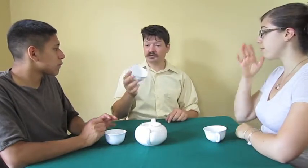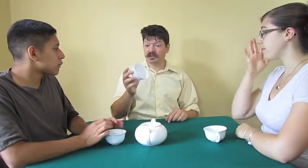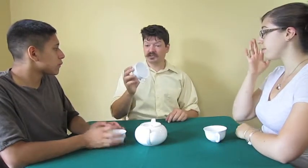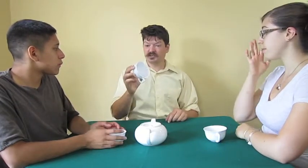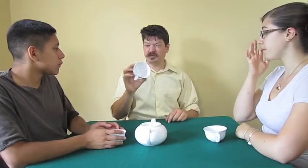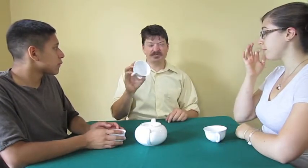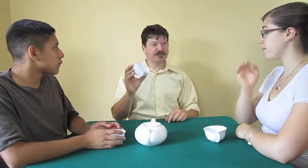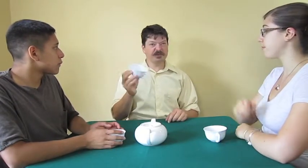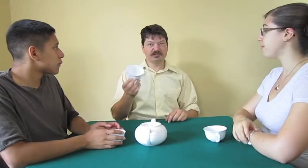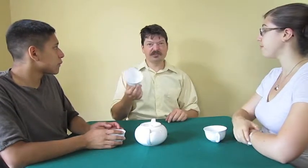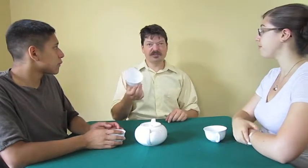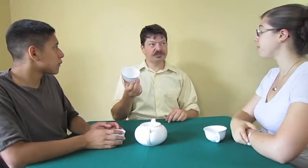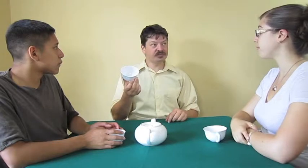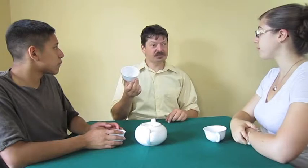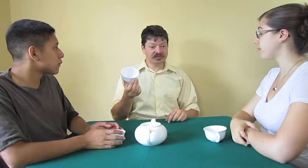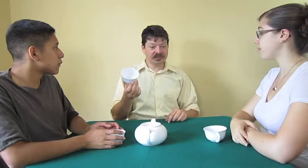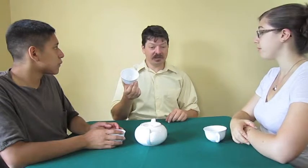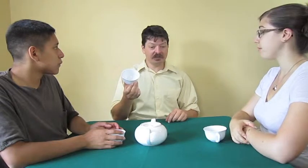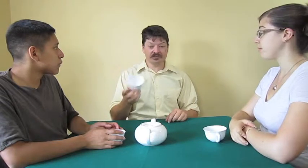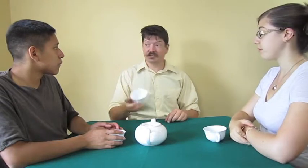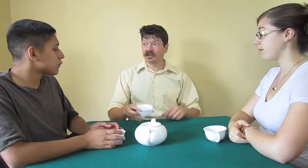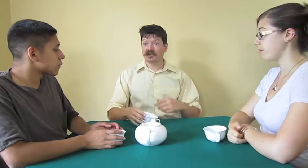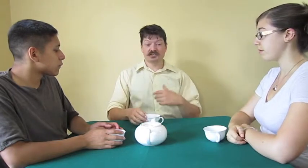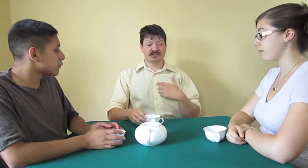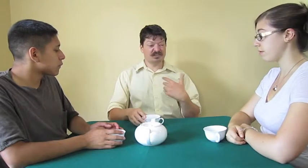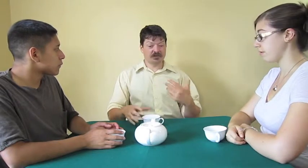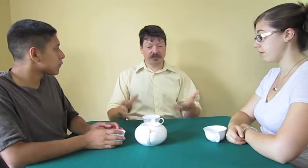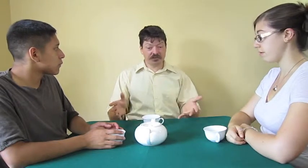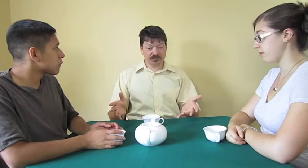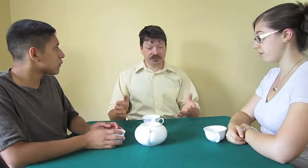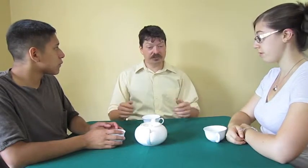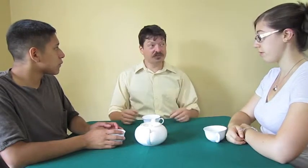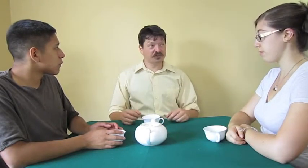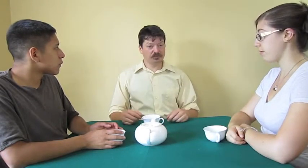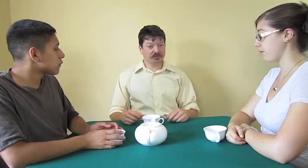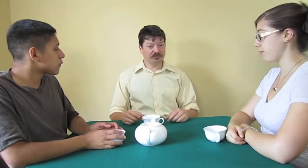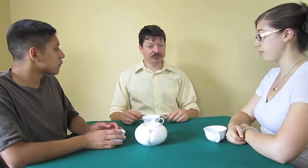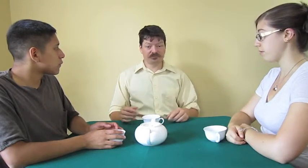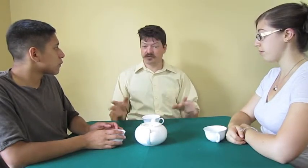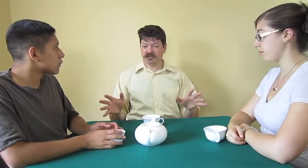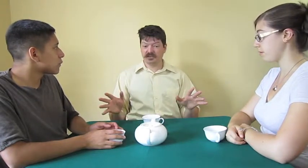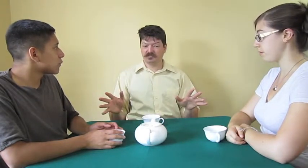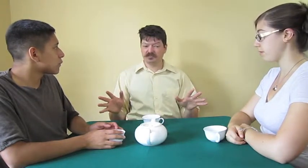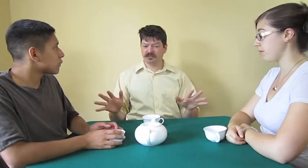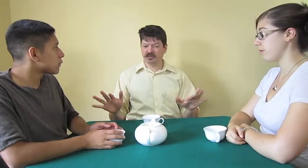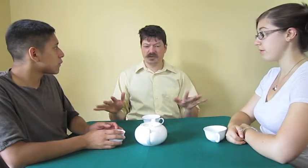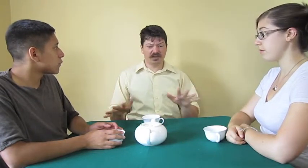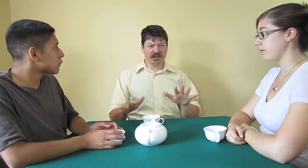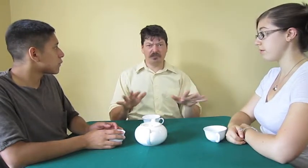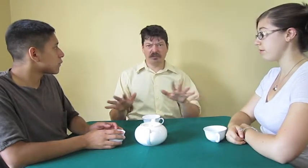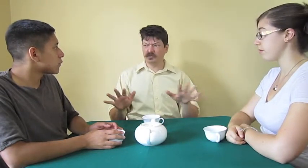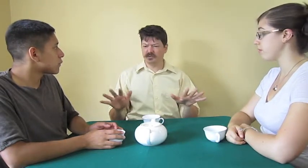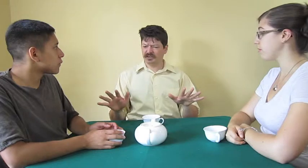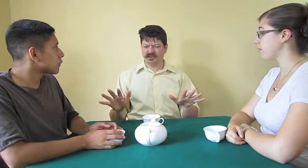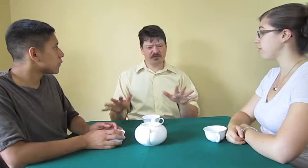should be free of confusing details. Situations should be free of ambiguity and